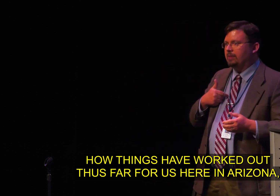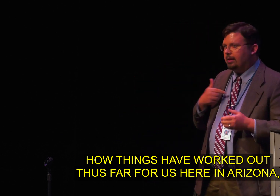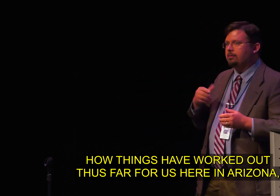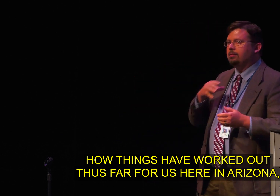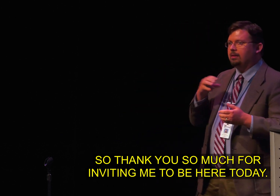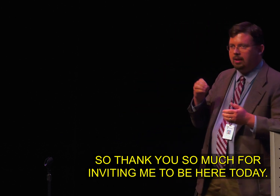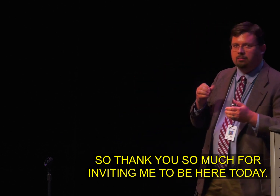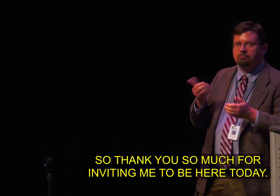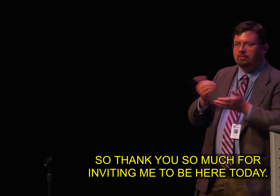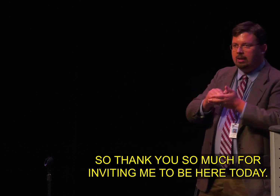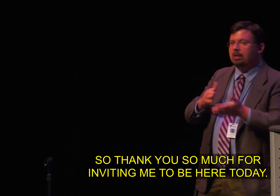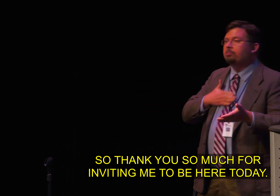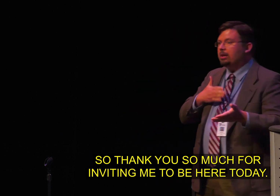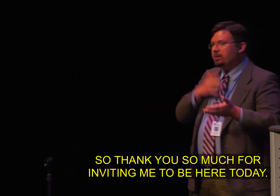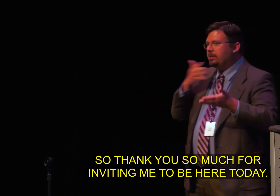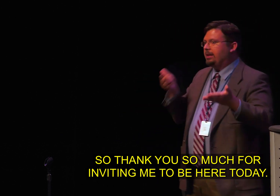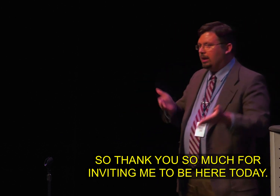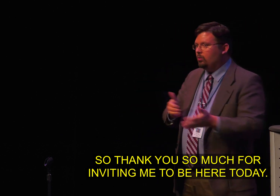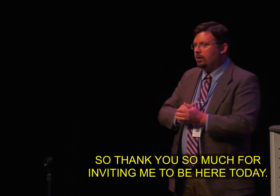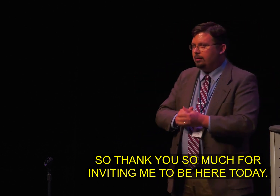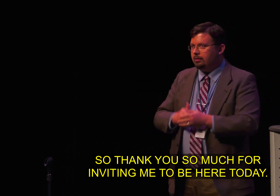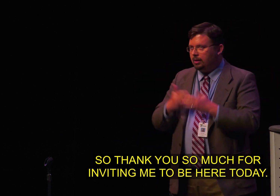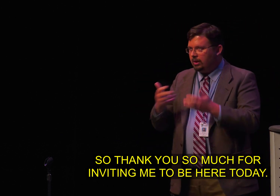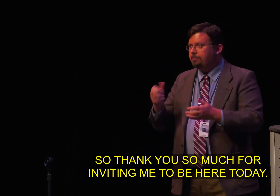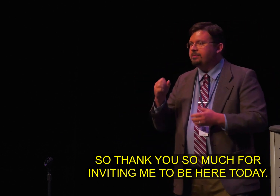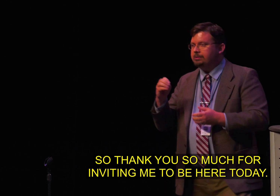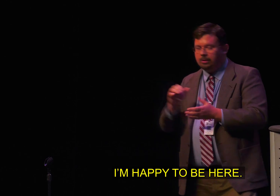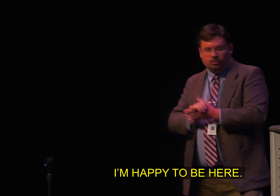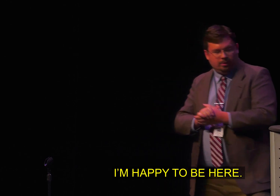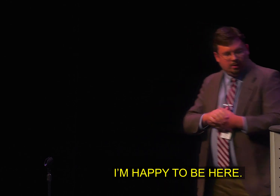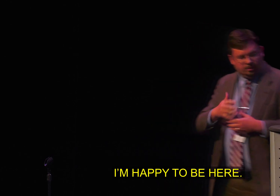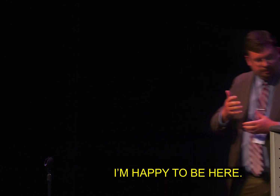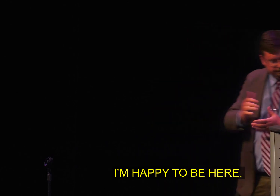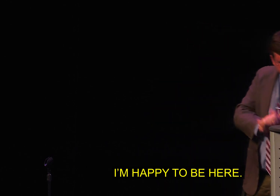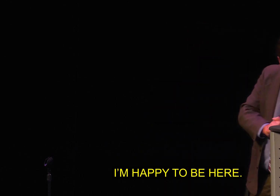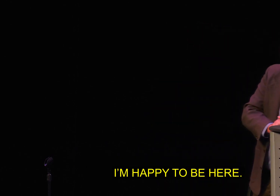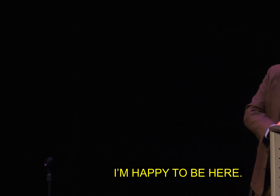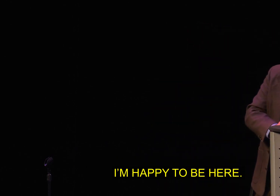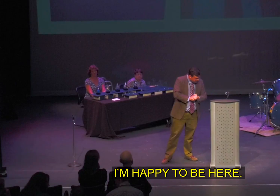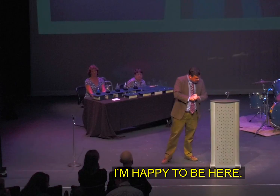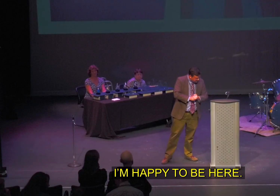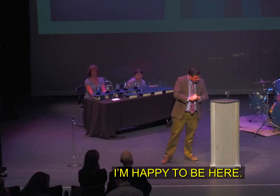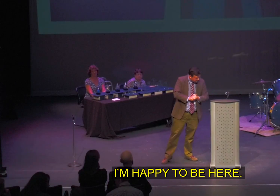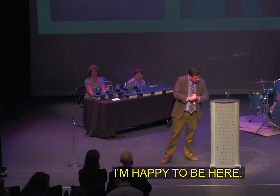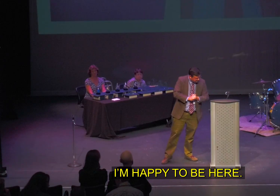us here in Arizona. So thank you so much for inviting me to be here today. I'm happy to be here.